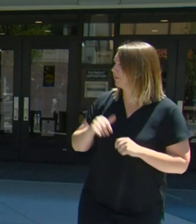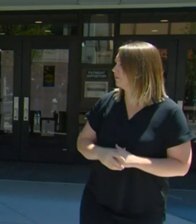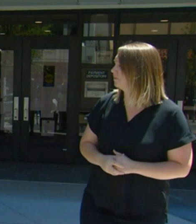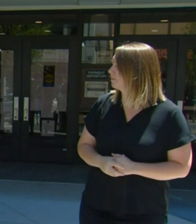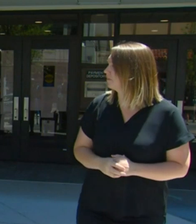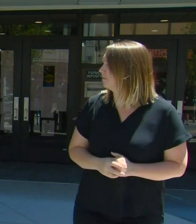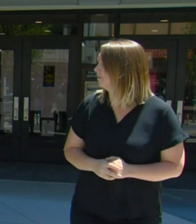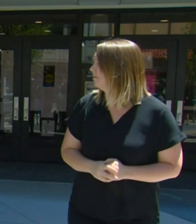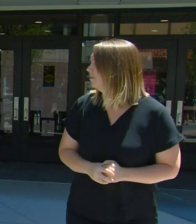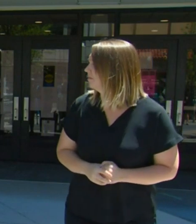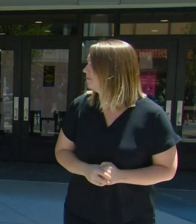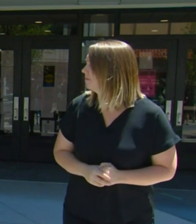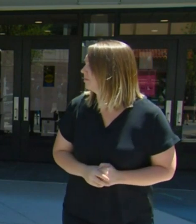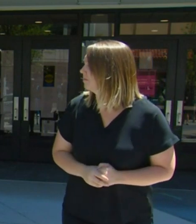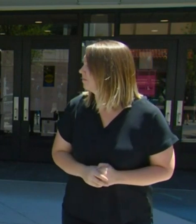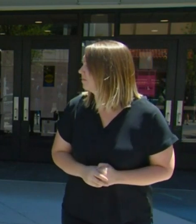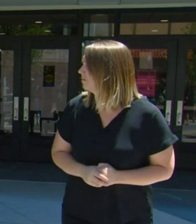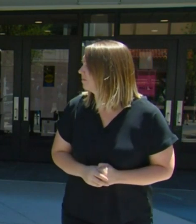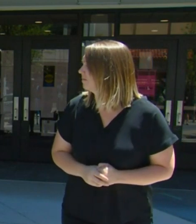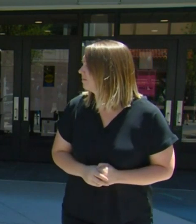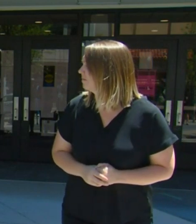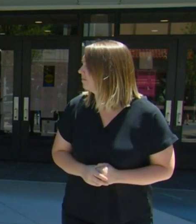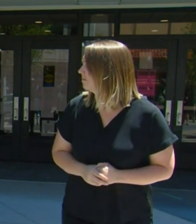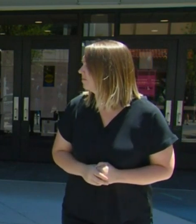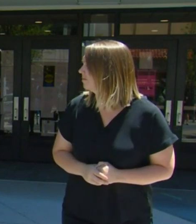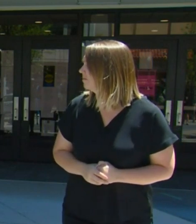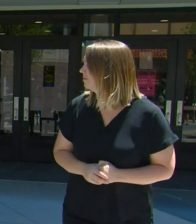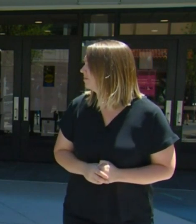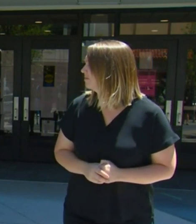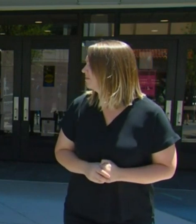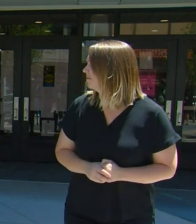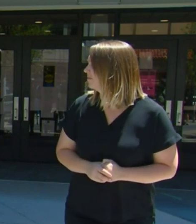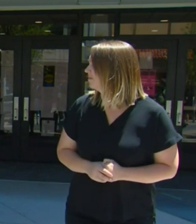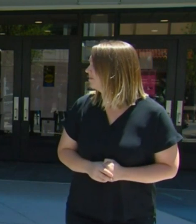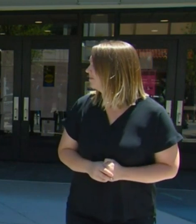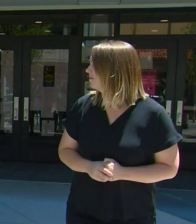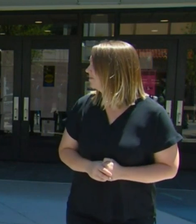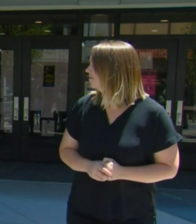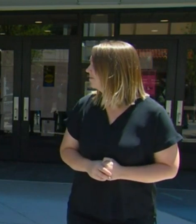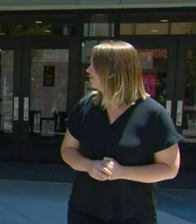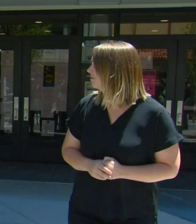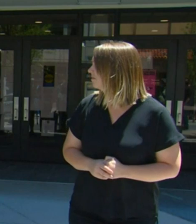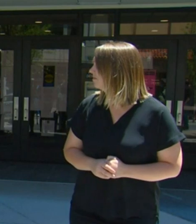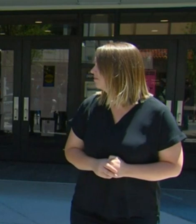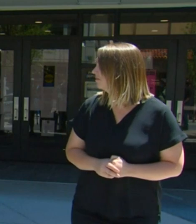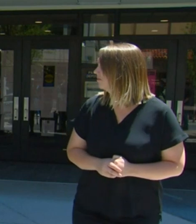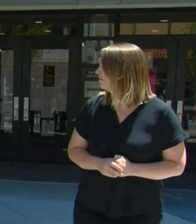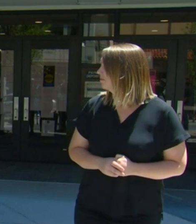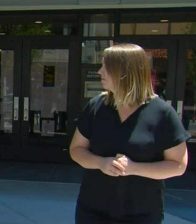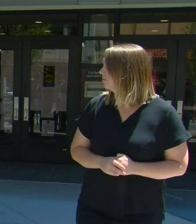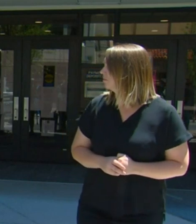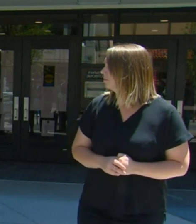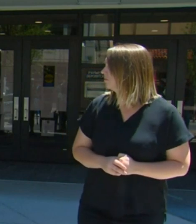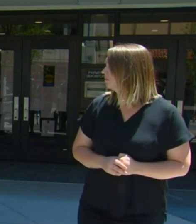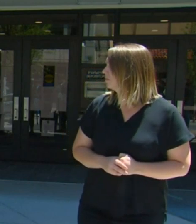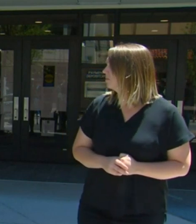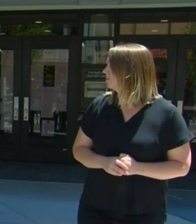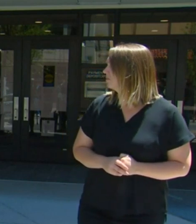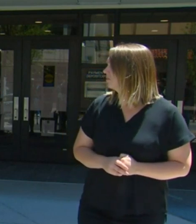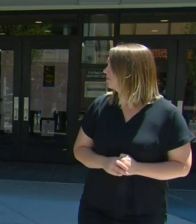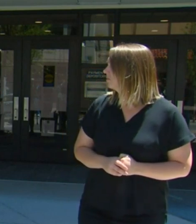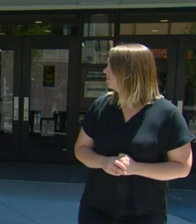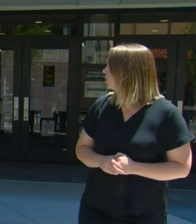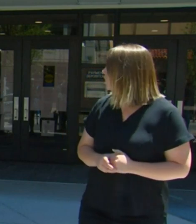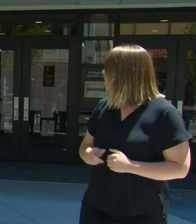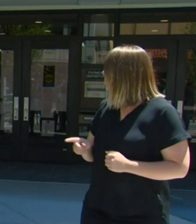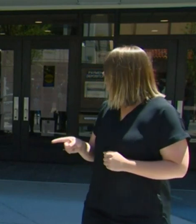who was armed. And I'm just wondering, are you are you supporting all of these, all of these people coming down to protest